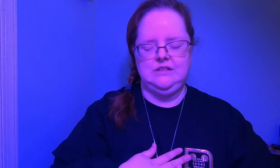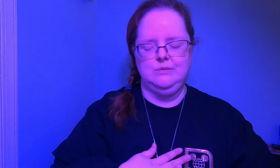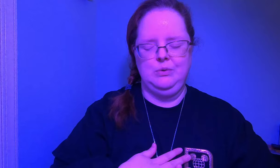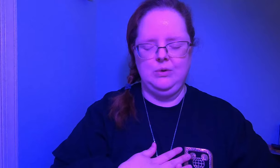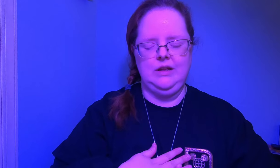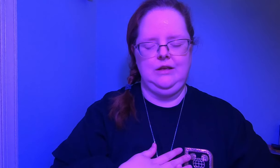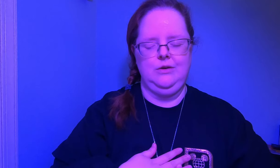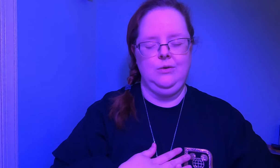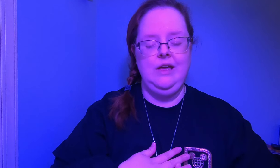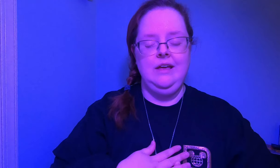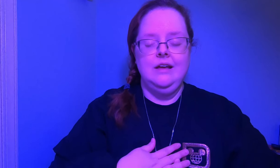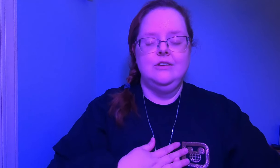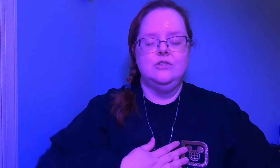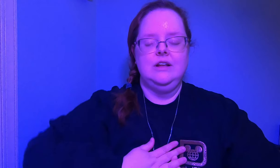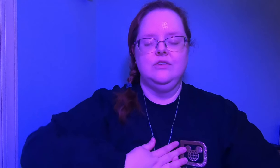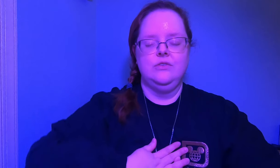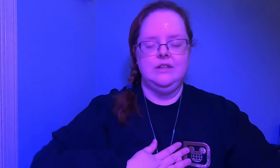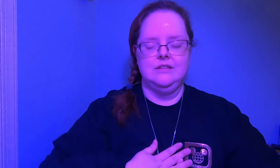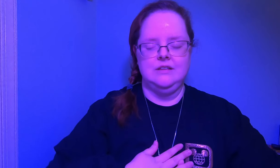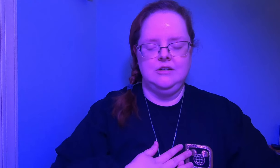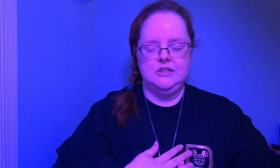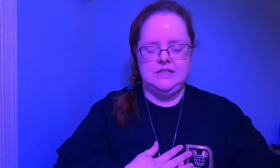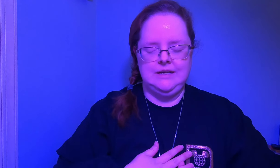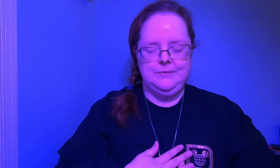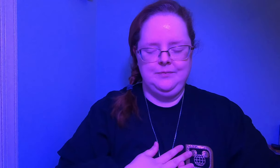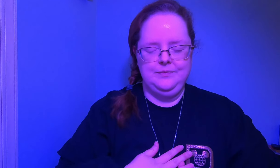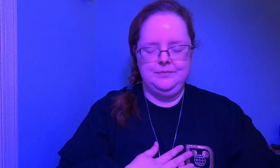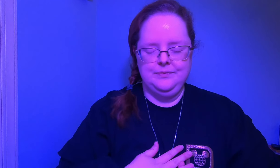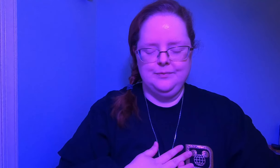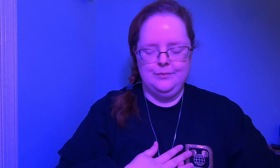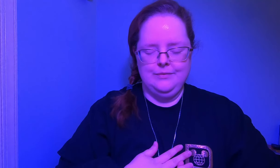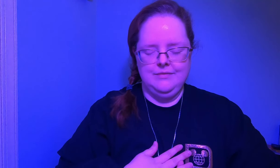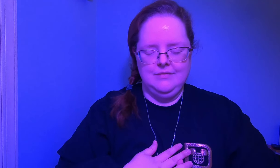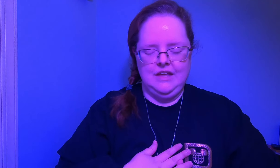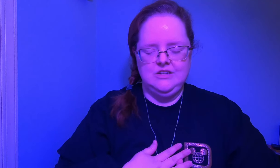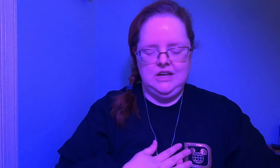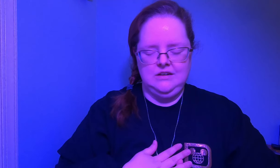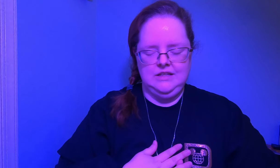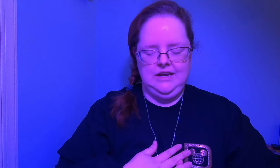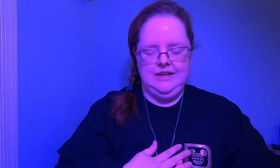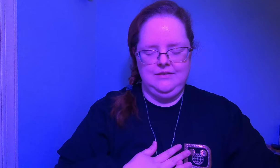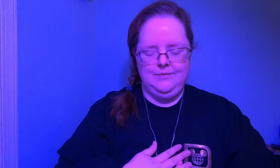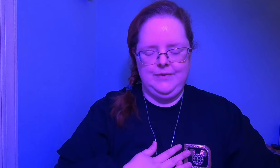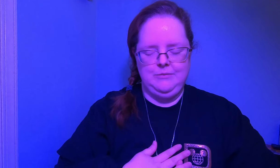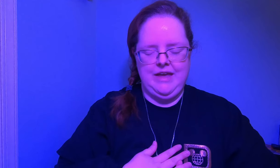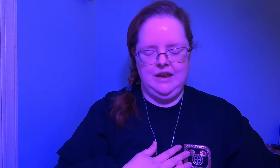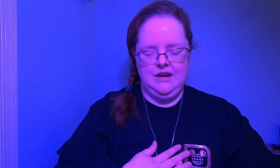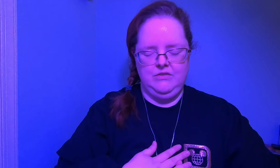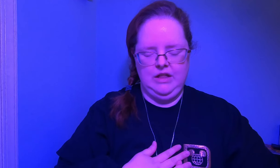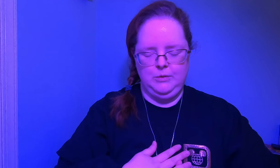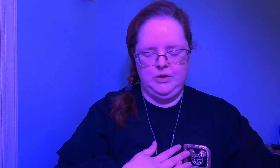supporting you and transferring this energy and channeling it and channeling it available